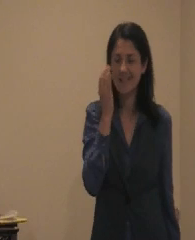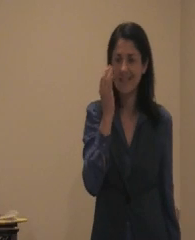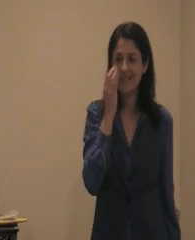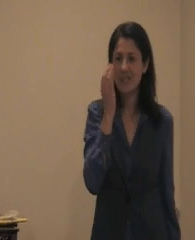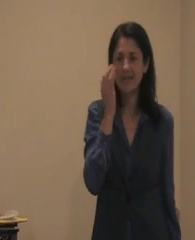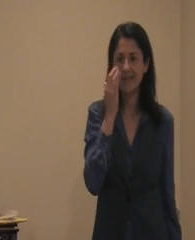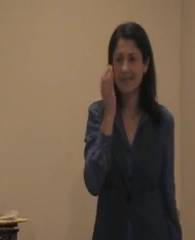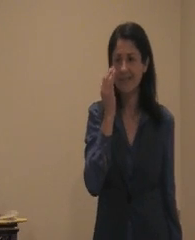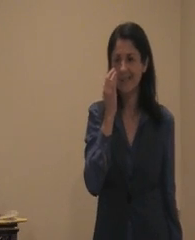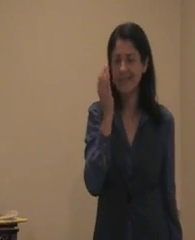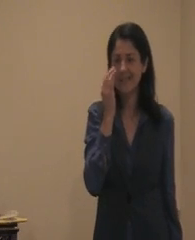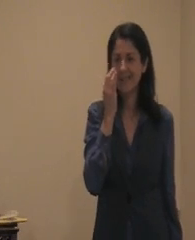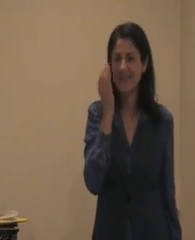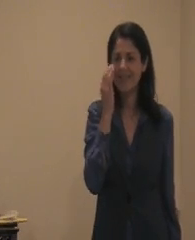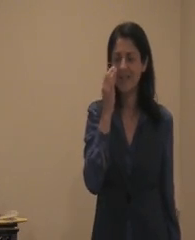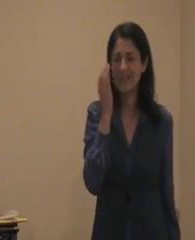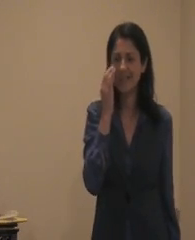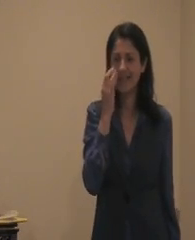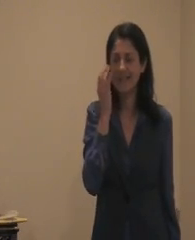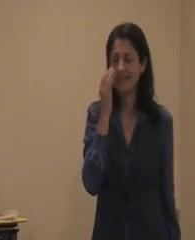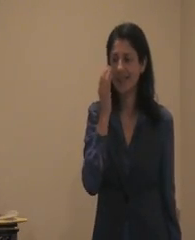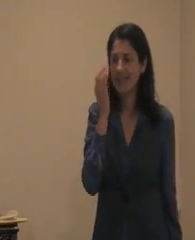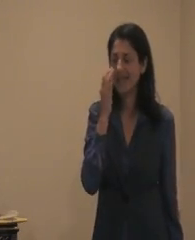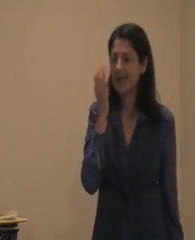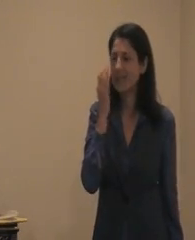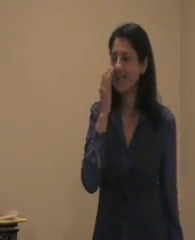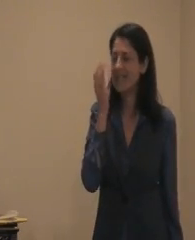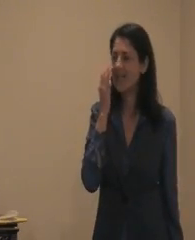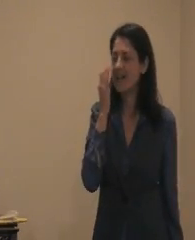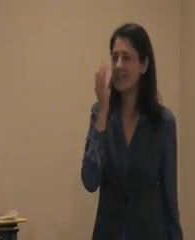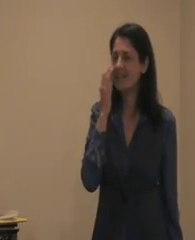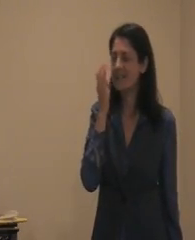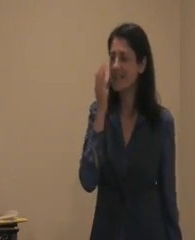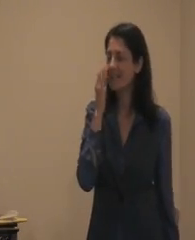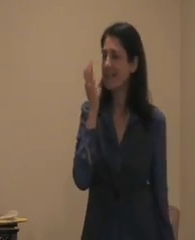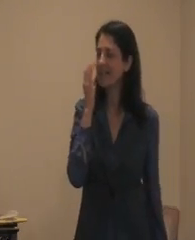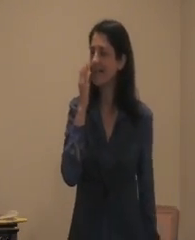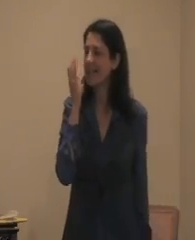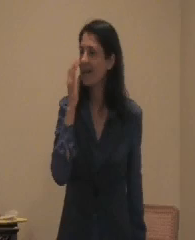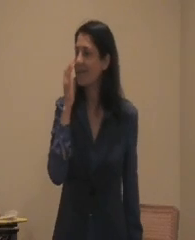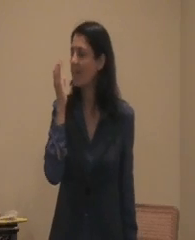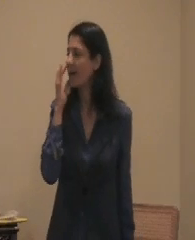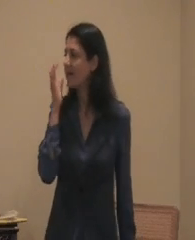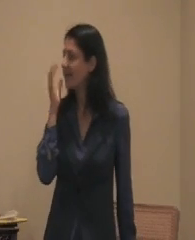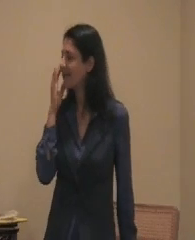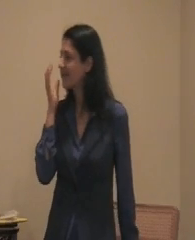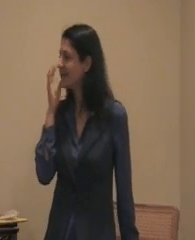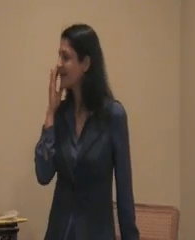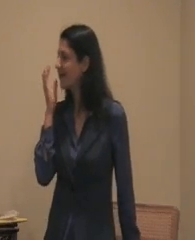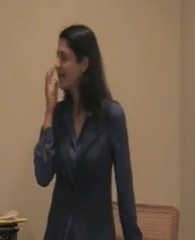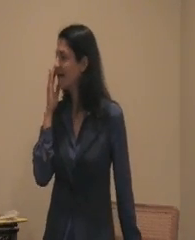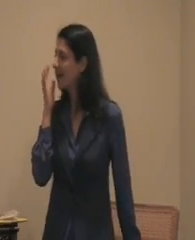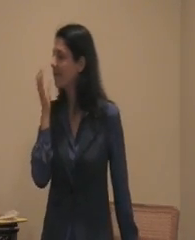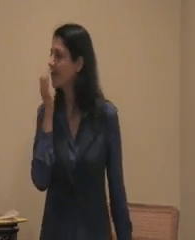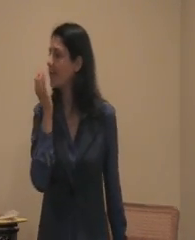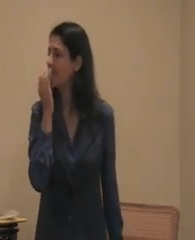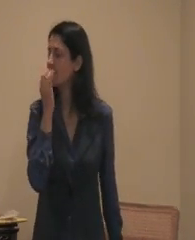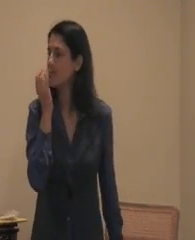gently efficiently release toxins from my body from my stored